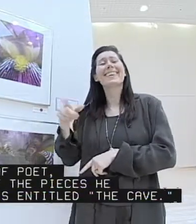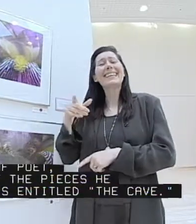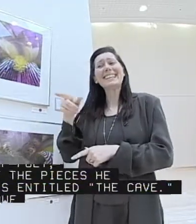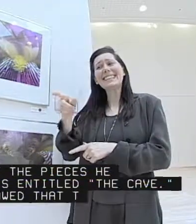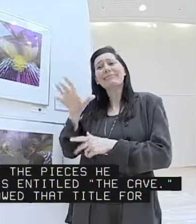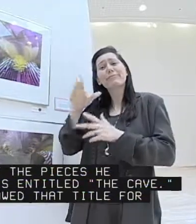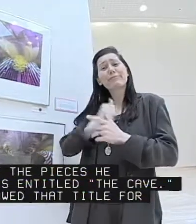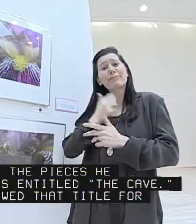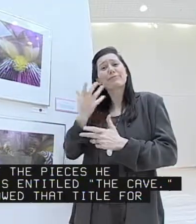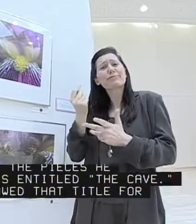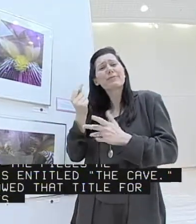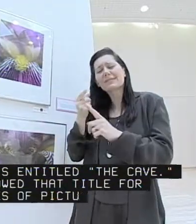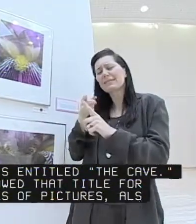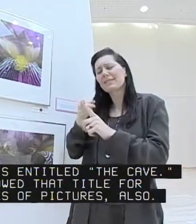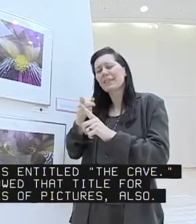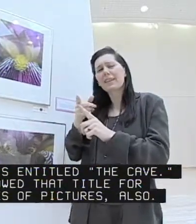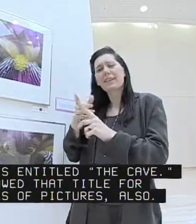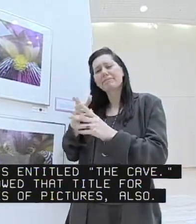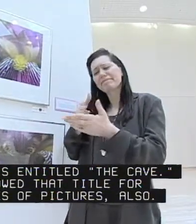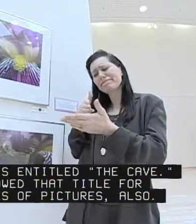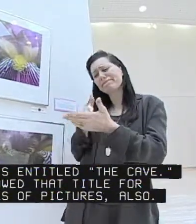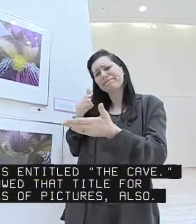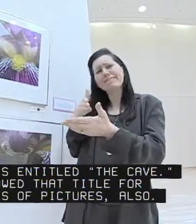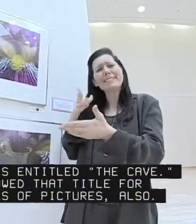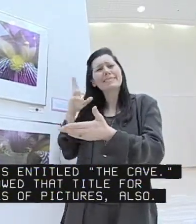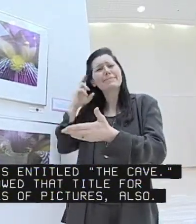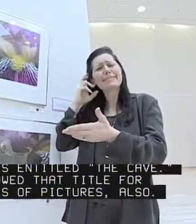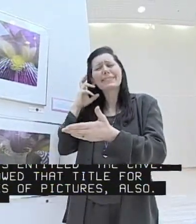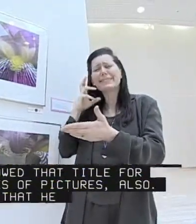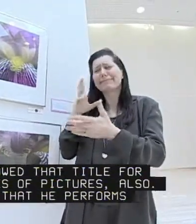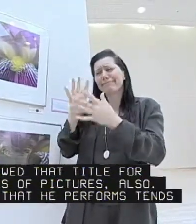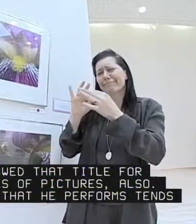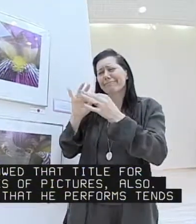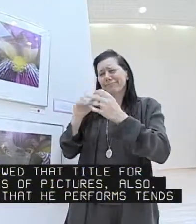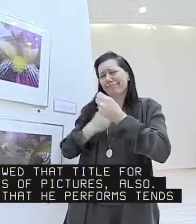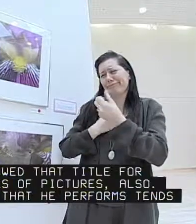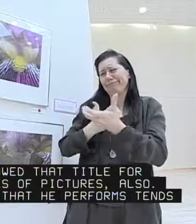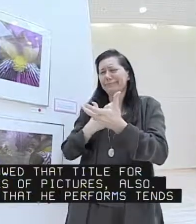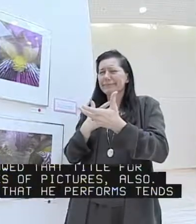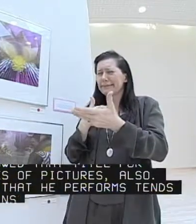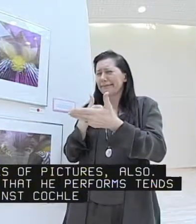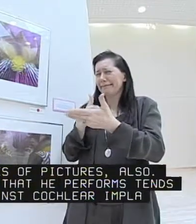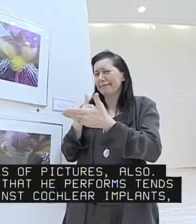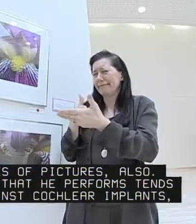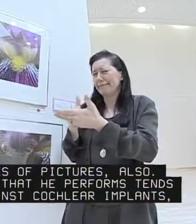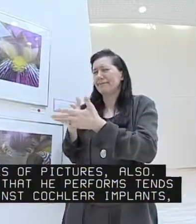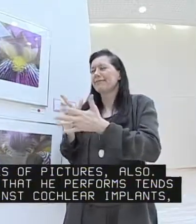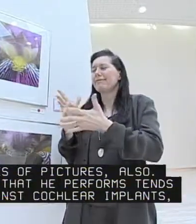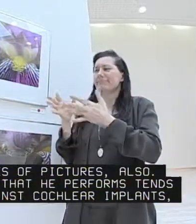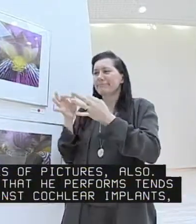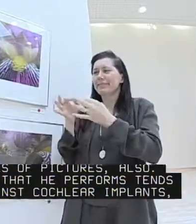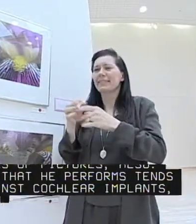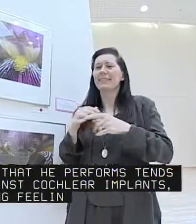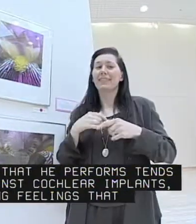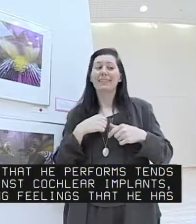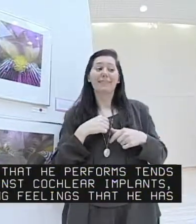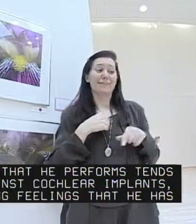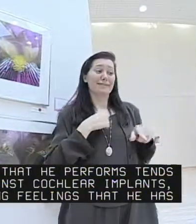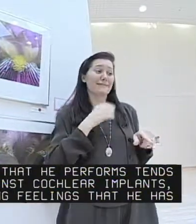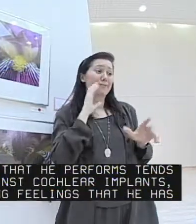I borrowed that title for this series of pictures also. That poem that he performs tends to be against cochlear implants, very strong feelings that he has against